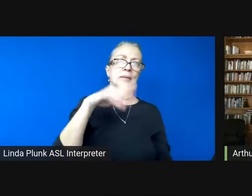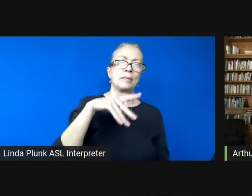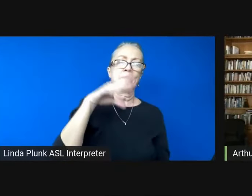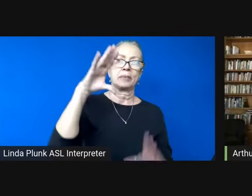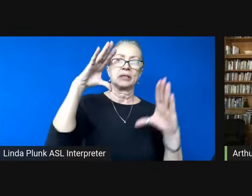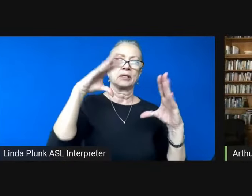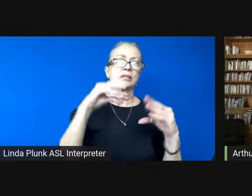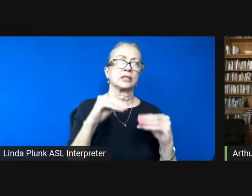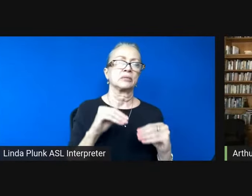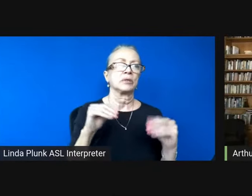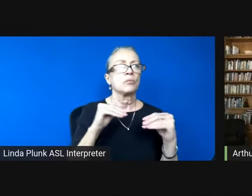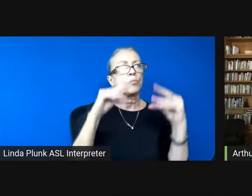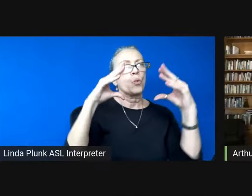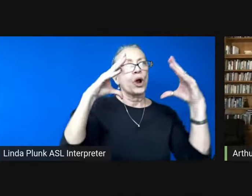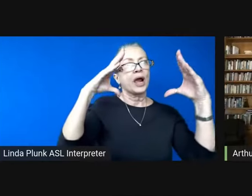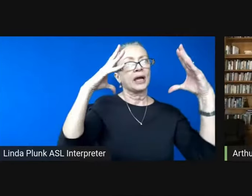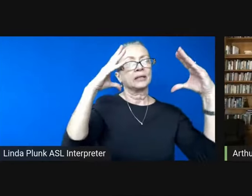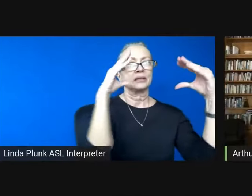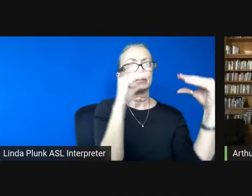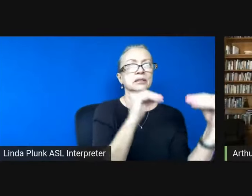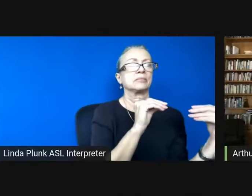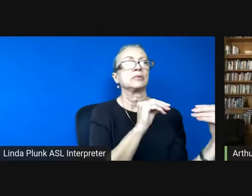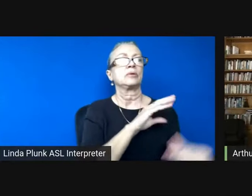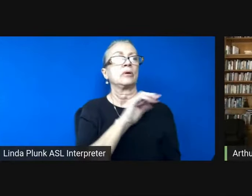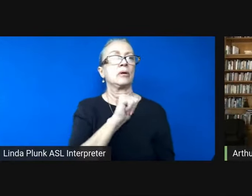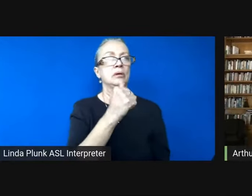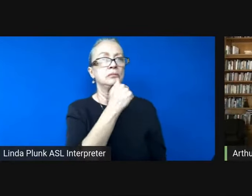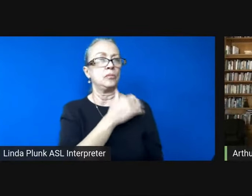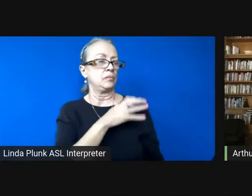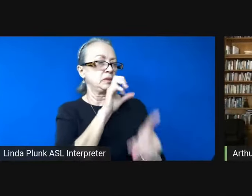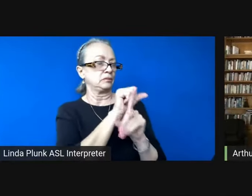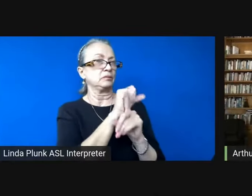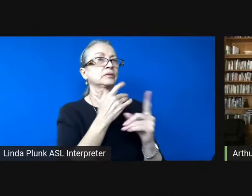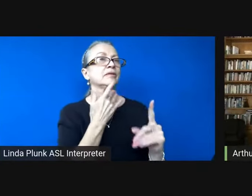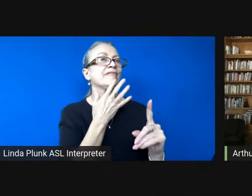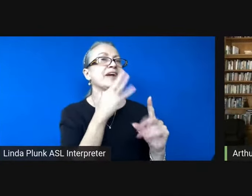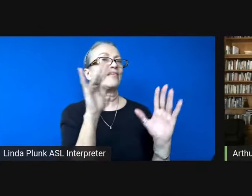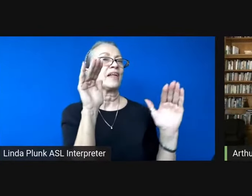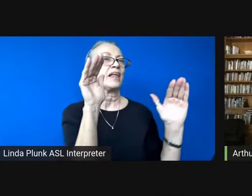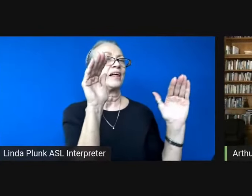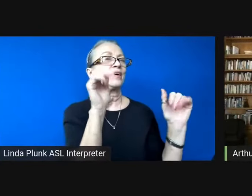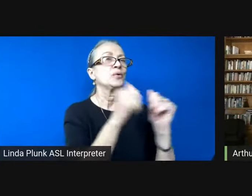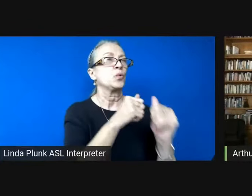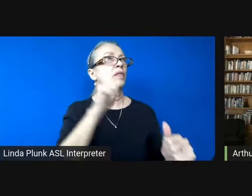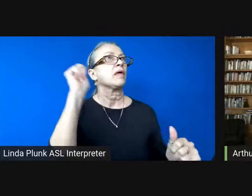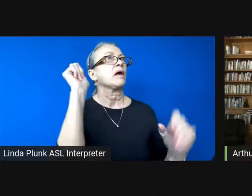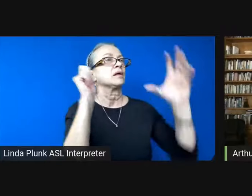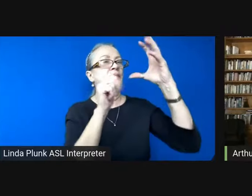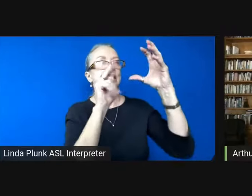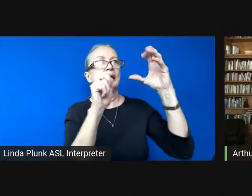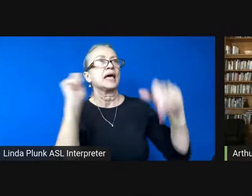dimming a woman catches fireflies in an orchard with a swish of a net